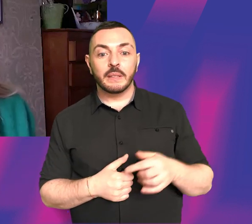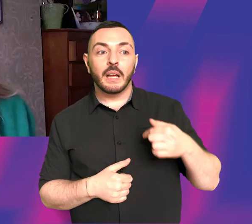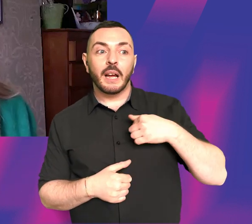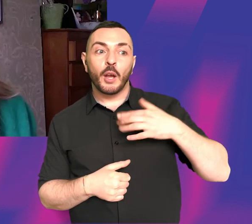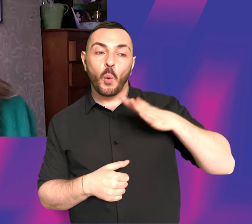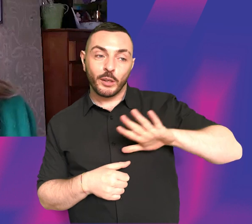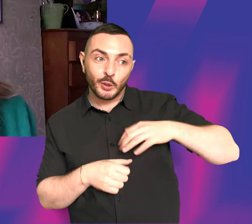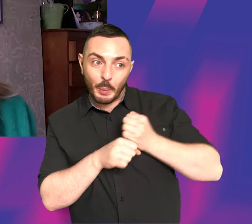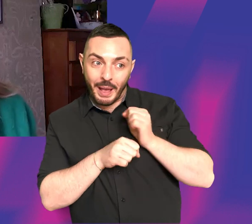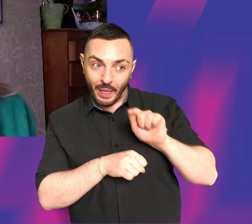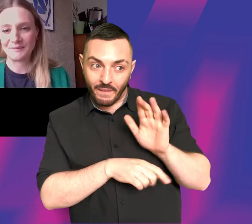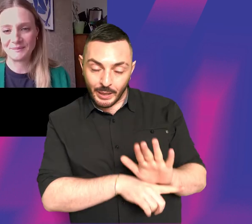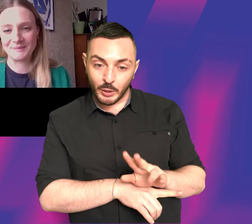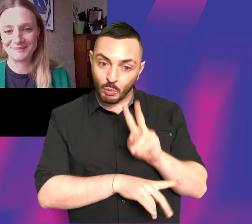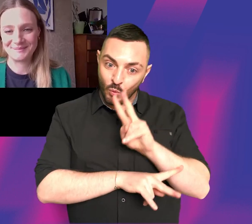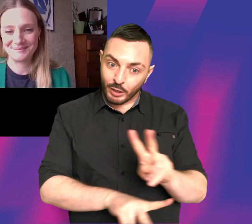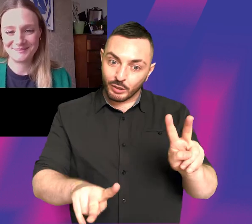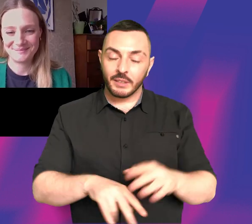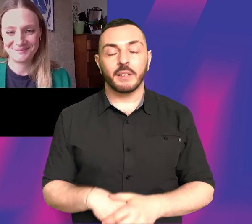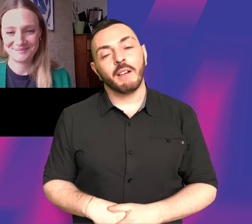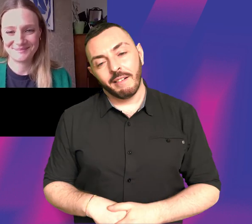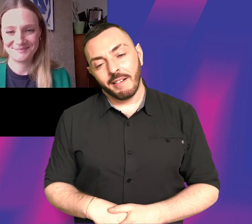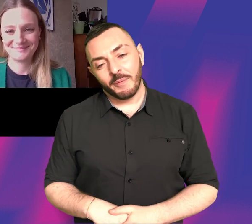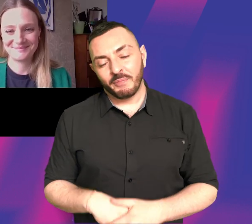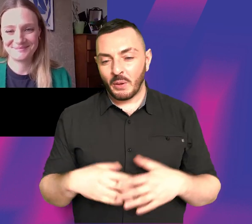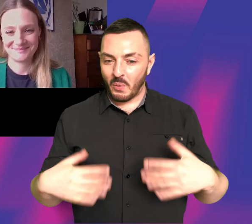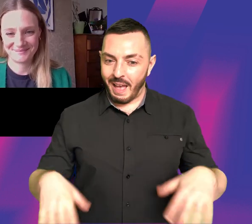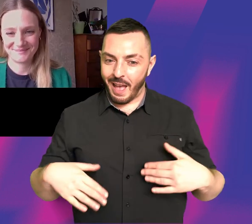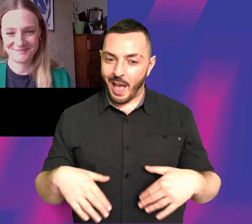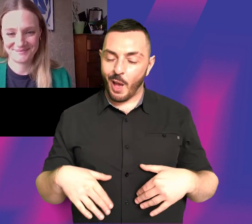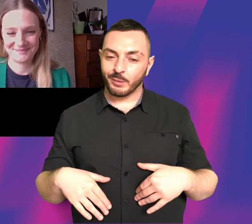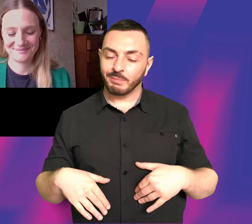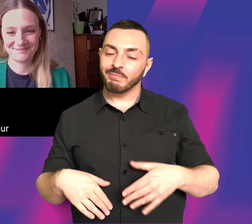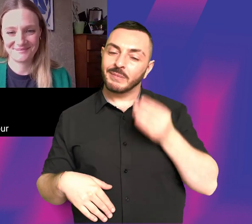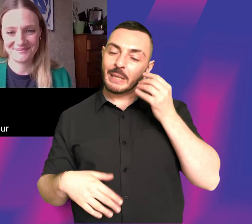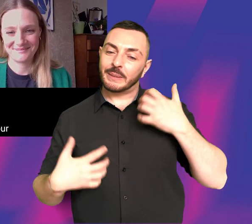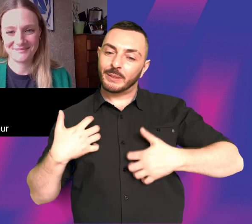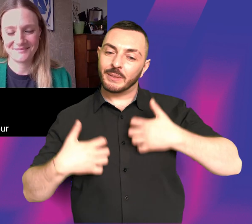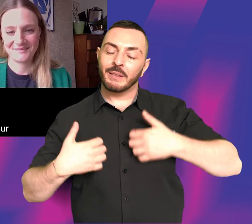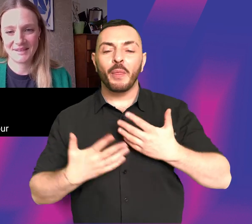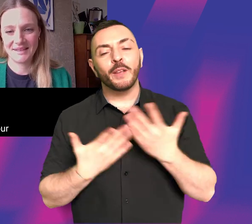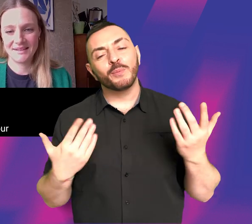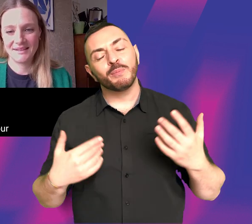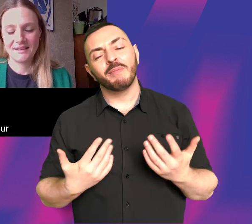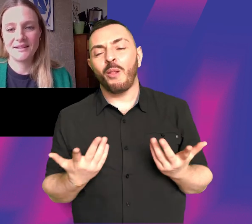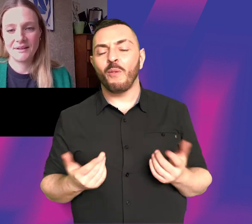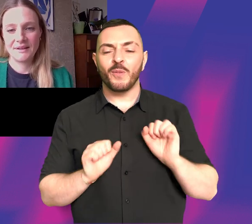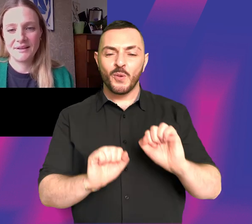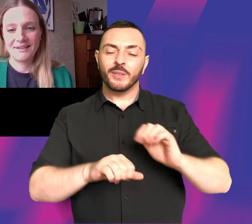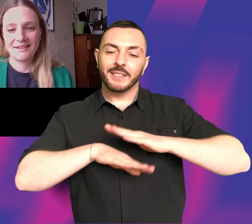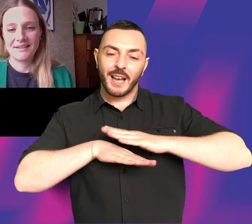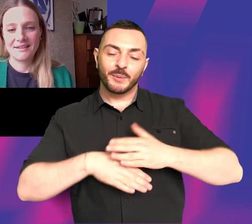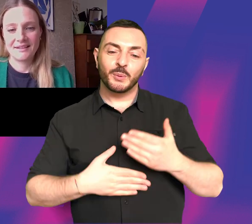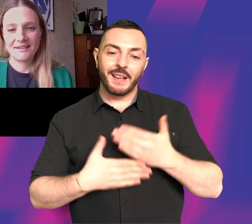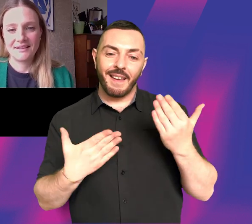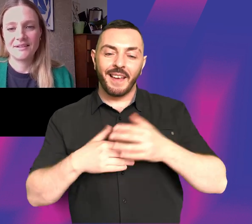really like to make. So yeah, watch this space. Oh, that sounds very exciting. I can't wait to see it. Well, thank you so much again for your time today